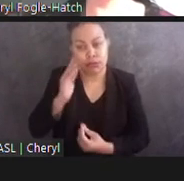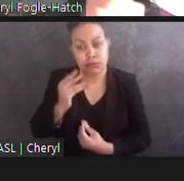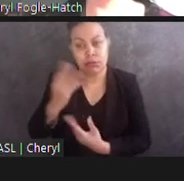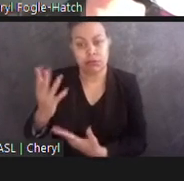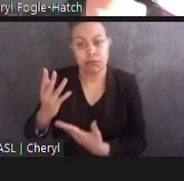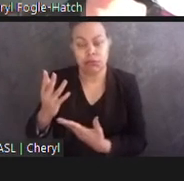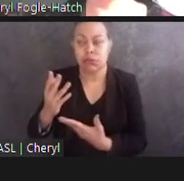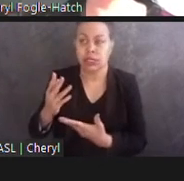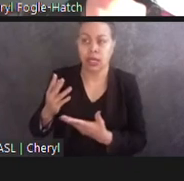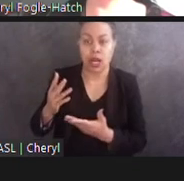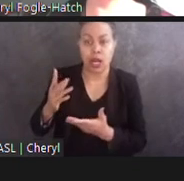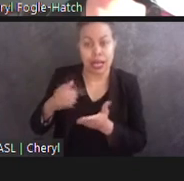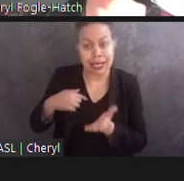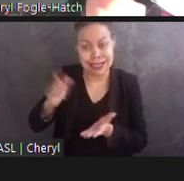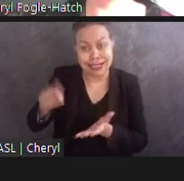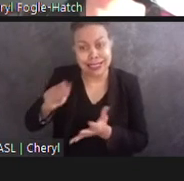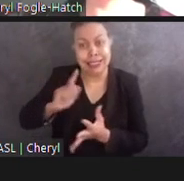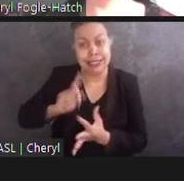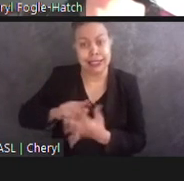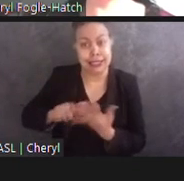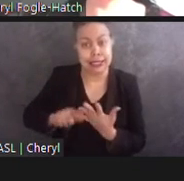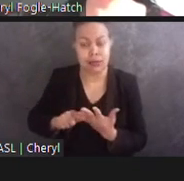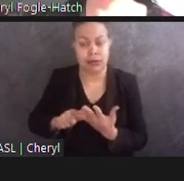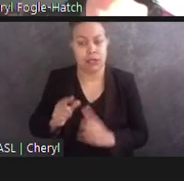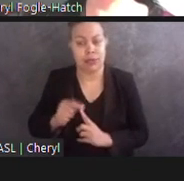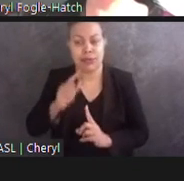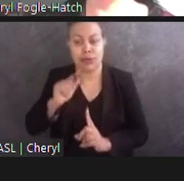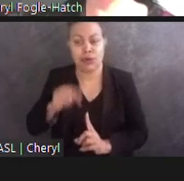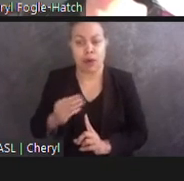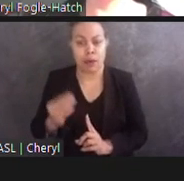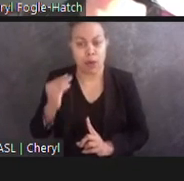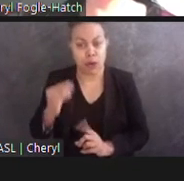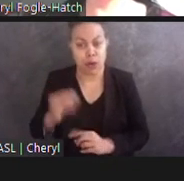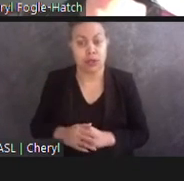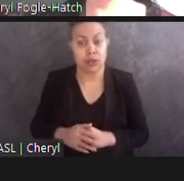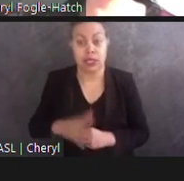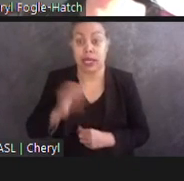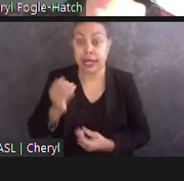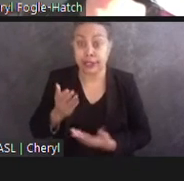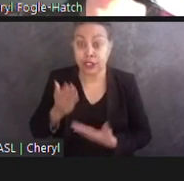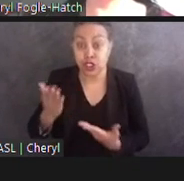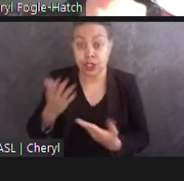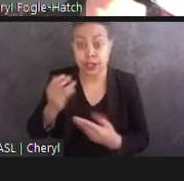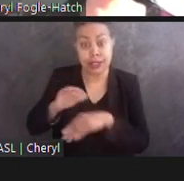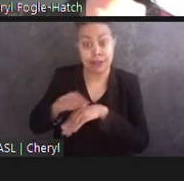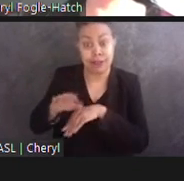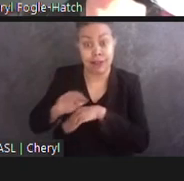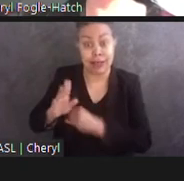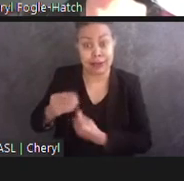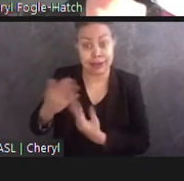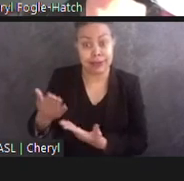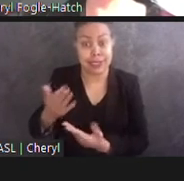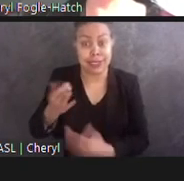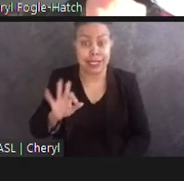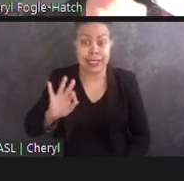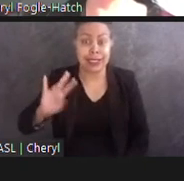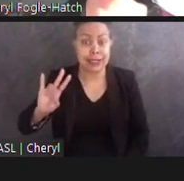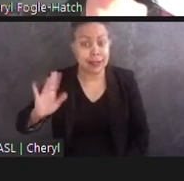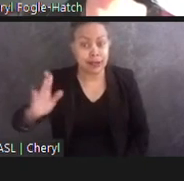and what is needed at this memorial. In fact, suggestions and advice was given in 1997 and again in